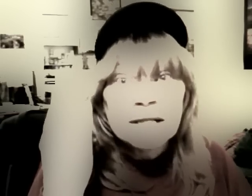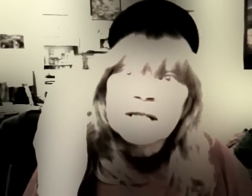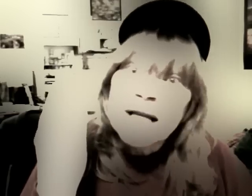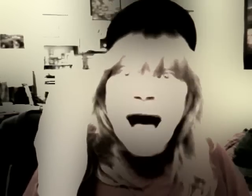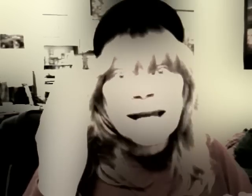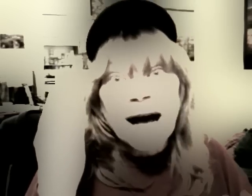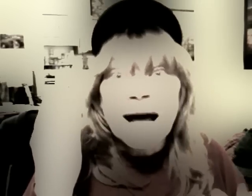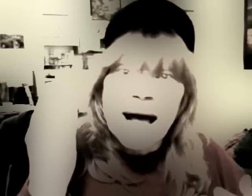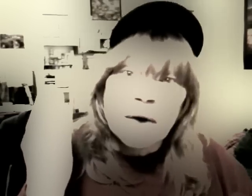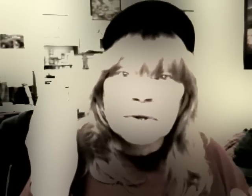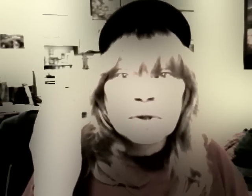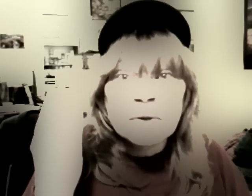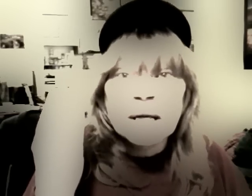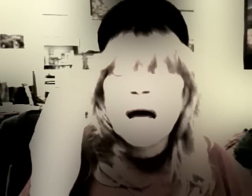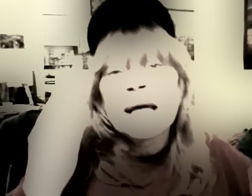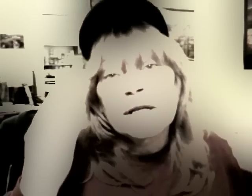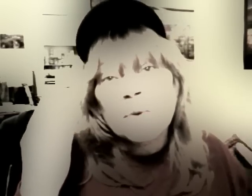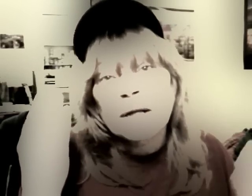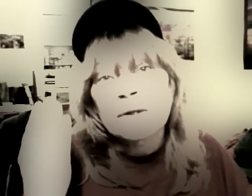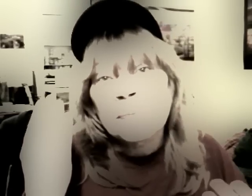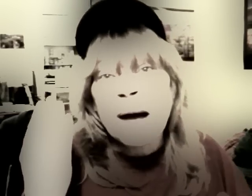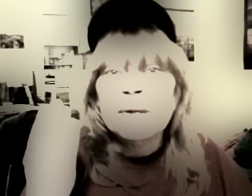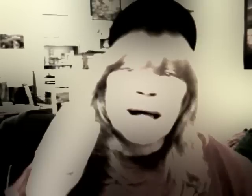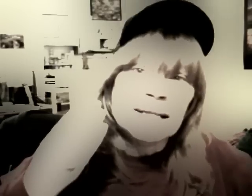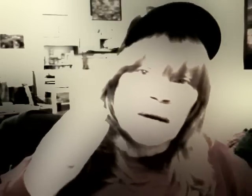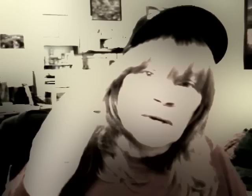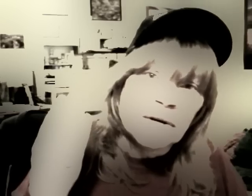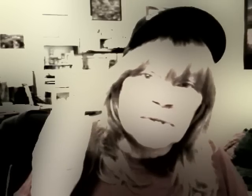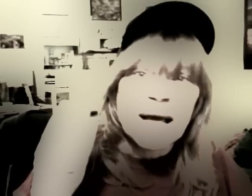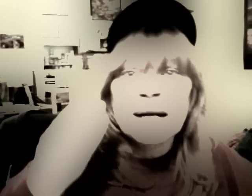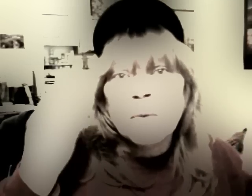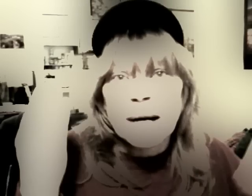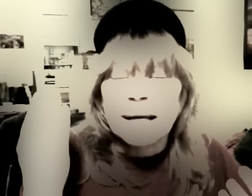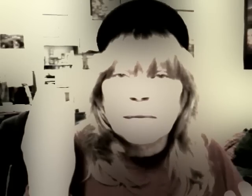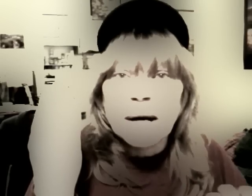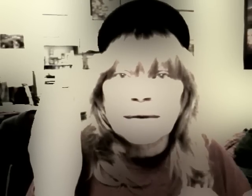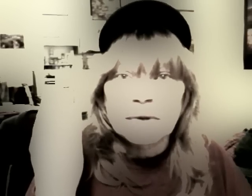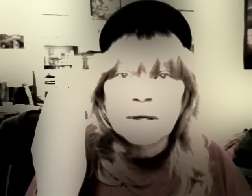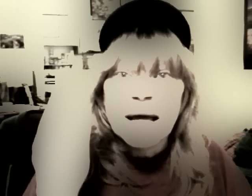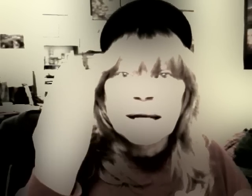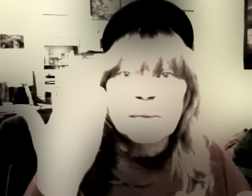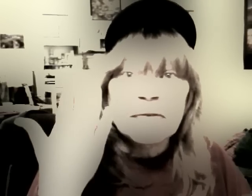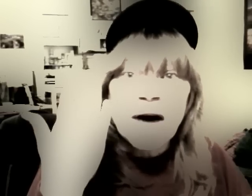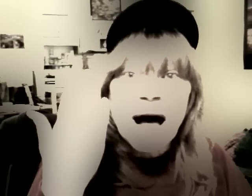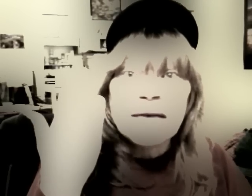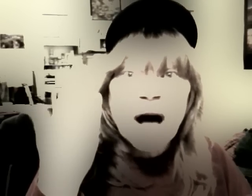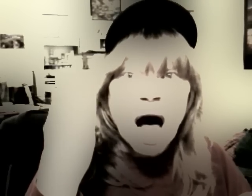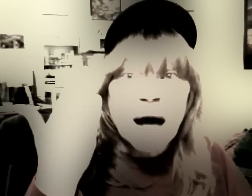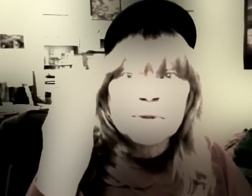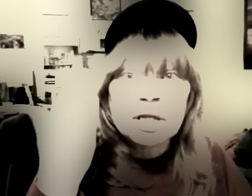Just, hi God, how are you doing? Here's what I'm in the Bible class. I don't understand it. Whatever. Number five, optional,